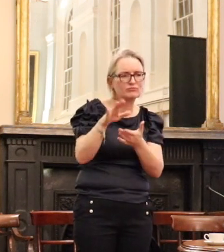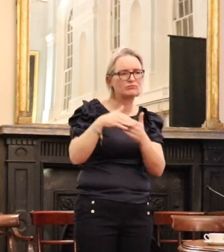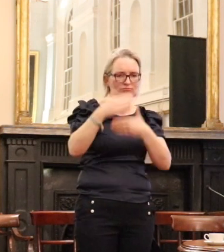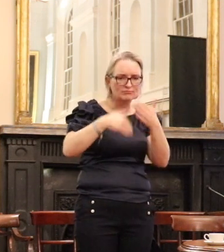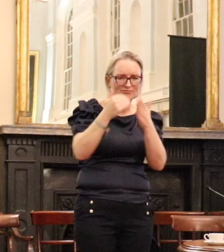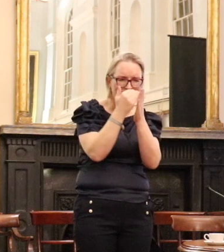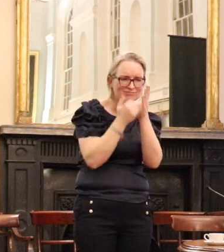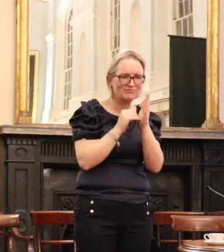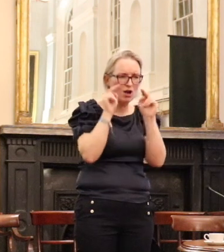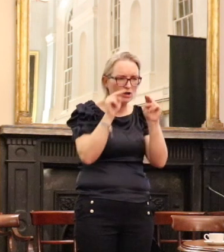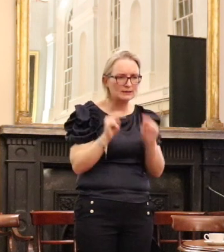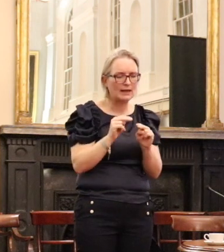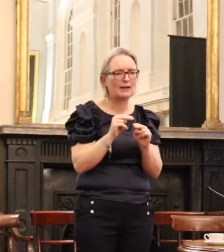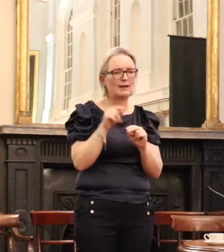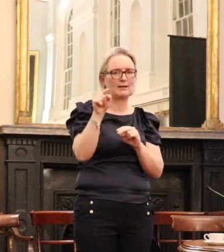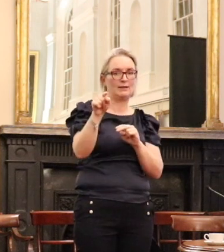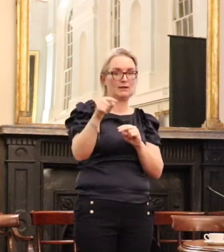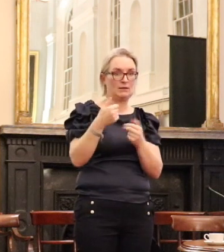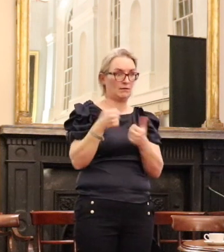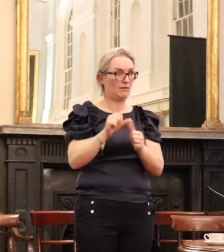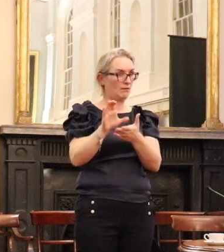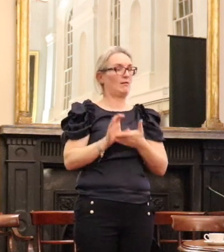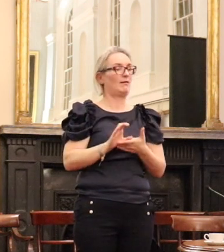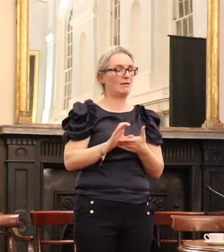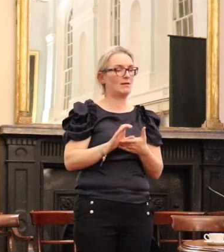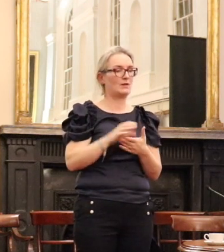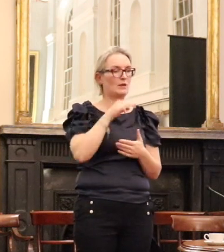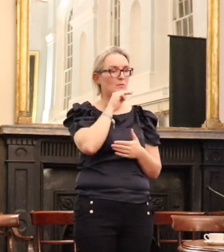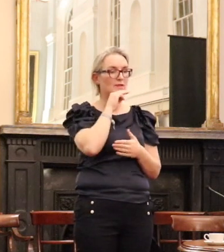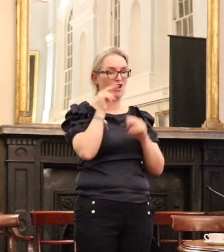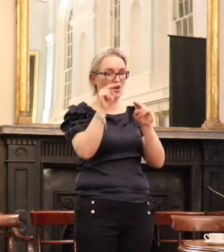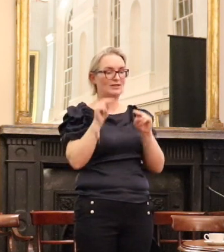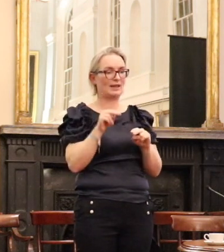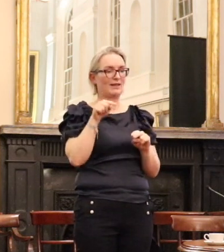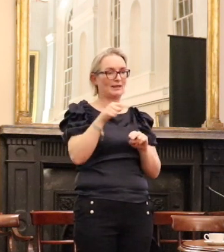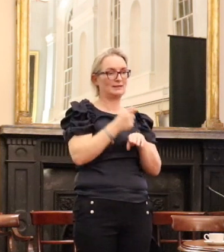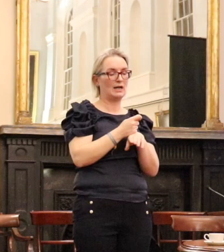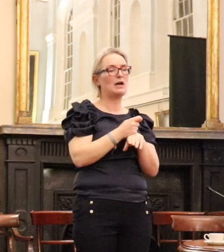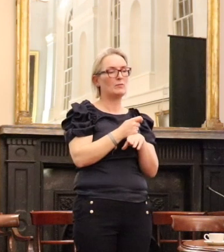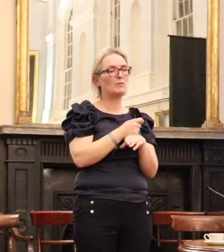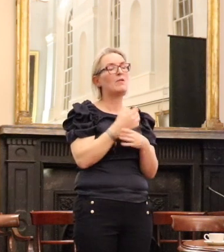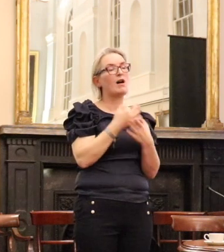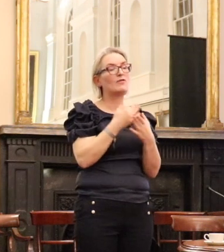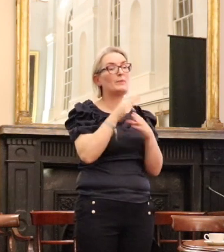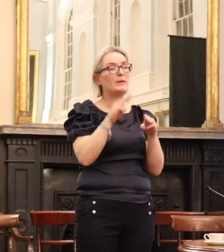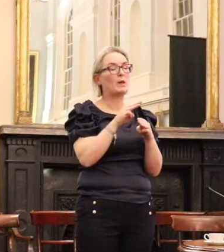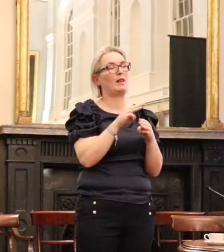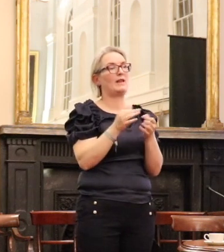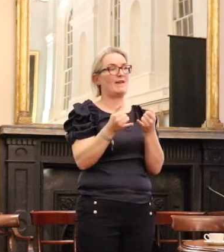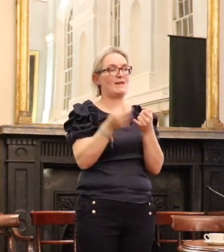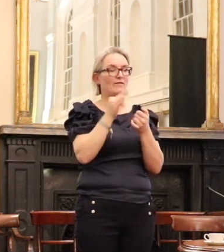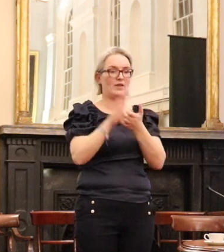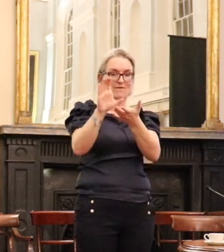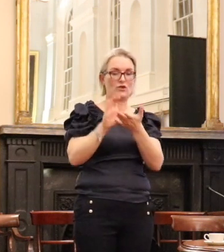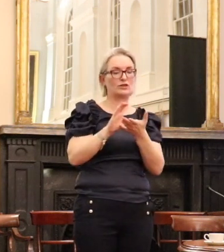the auditing was at an organisation that we never had before. Because very often the people who are funding an